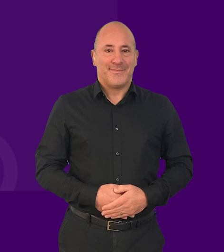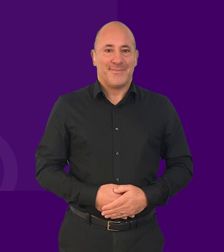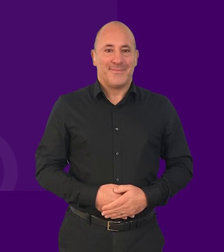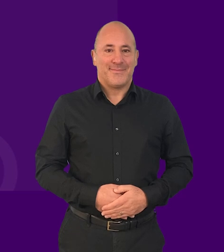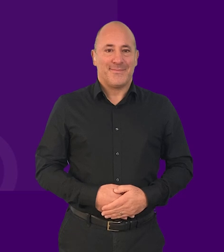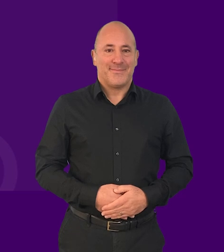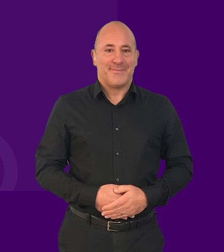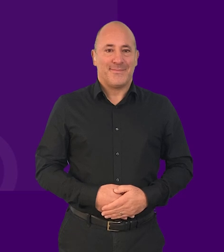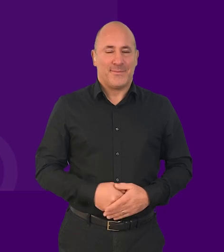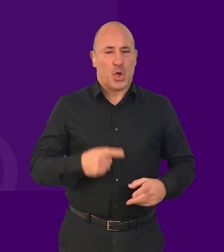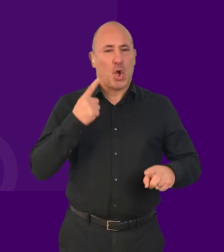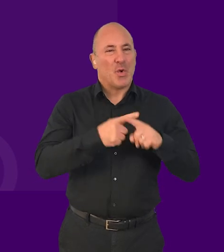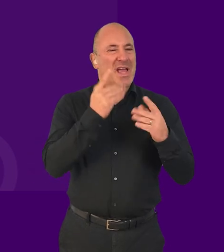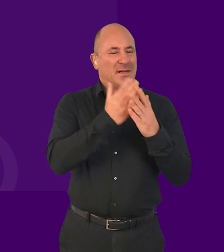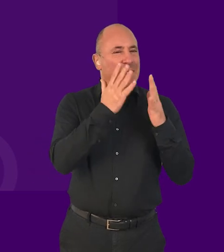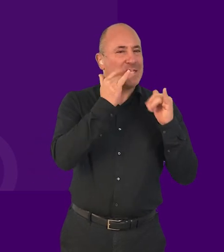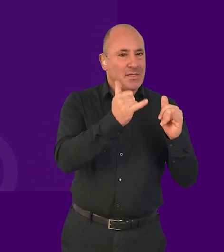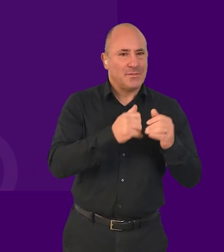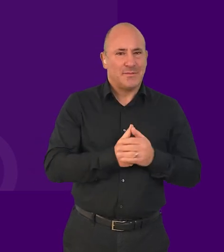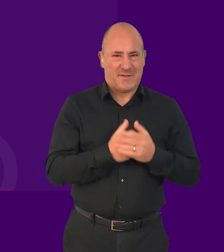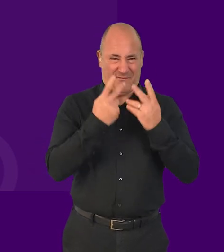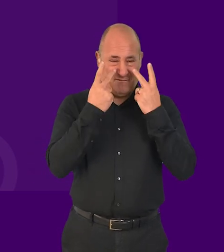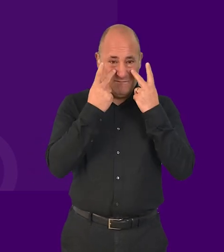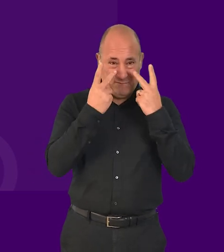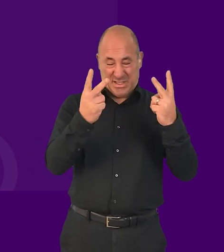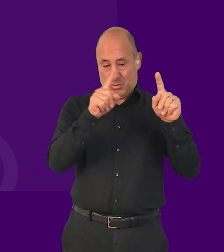Quick Accessibility Test Visual Presentation of Links